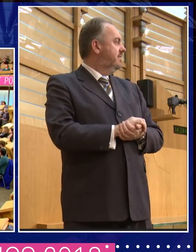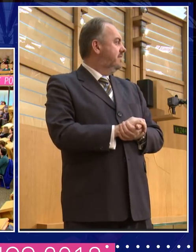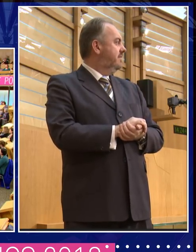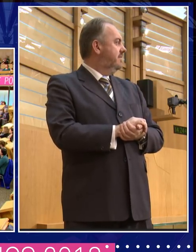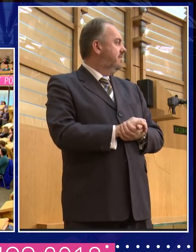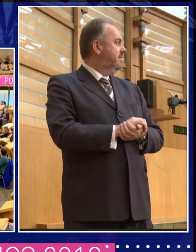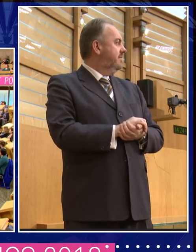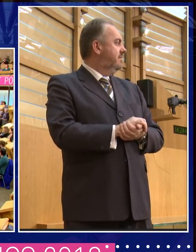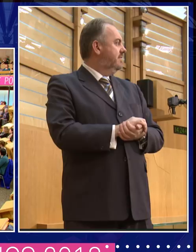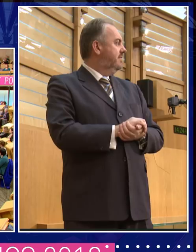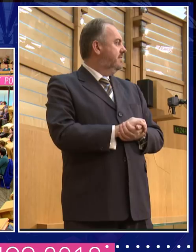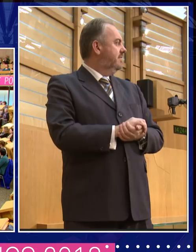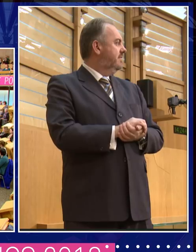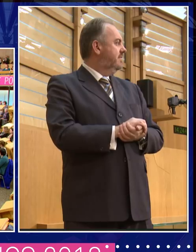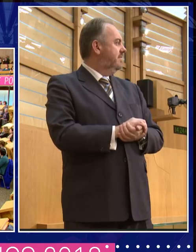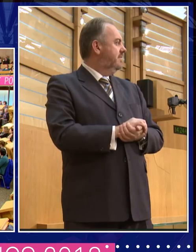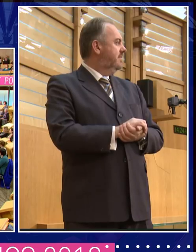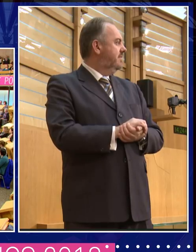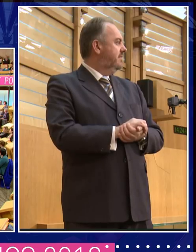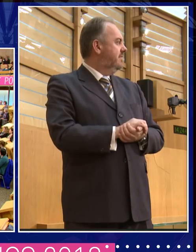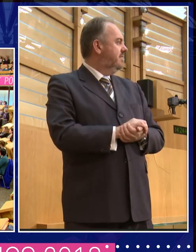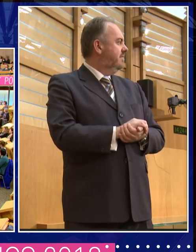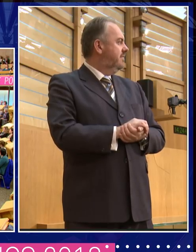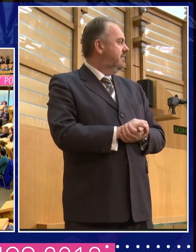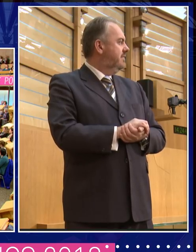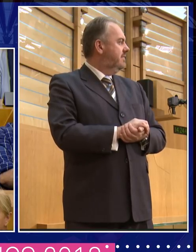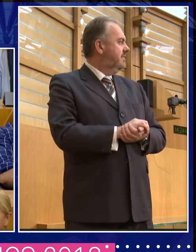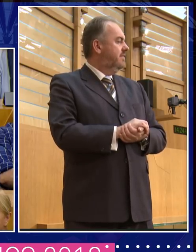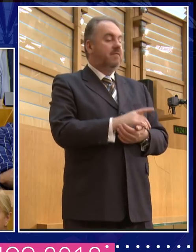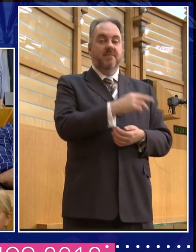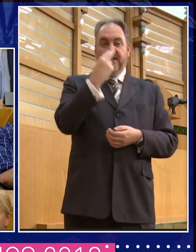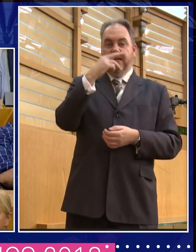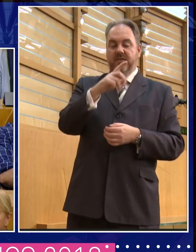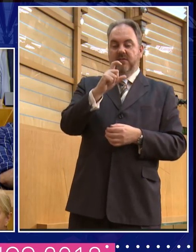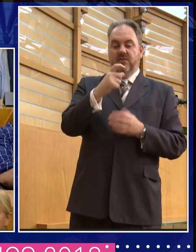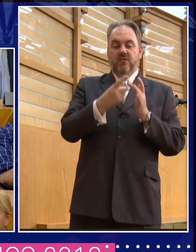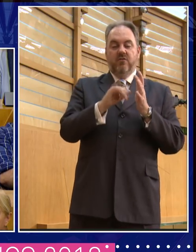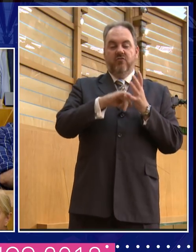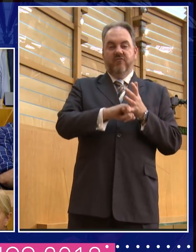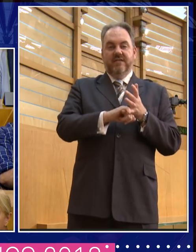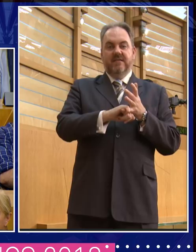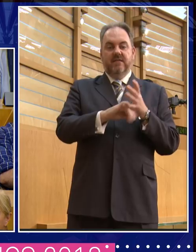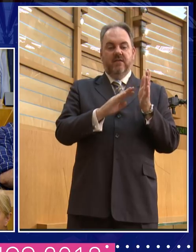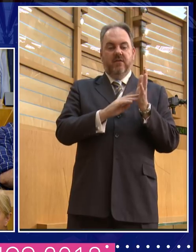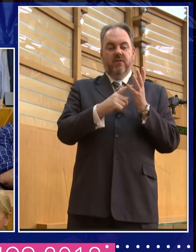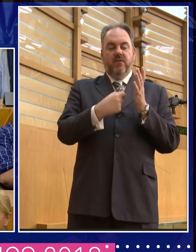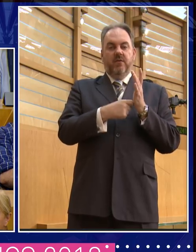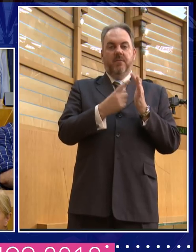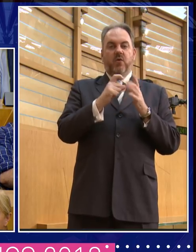Your microphone will come on in a second. There you are, come on down. Chris Muirhead. I'm a psychiatric abuse survivor, an unwaged